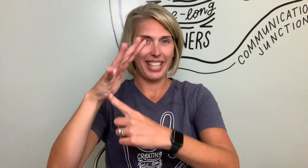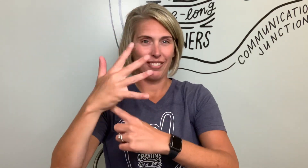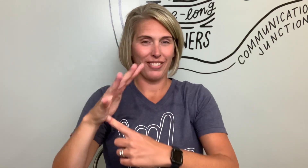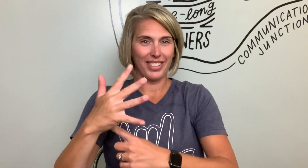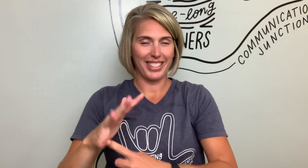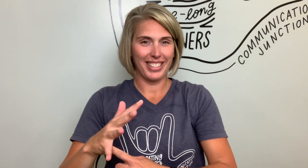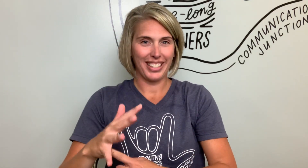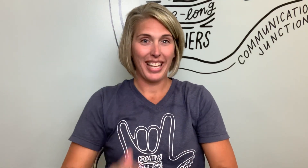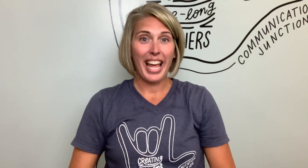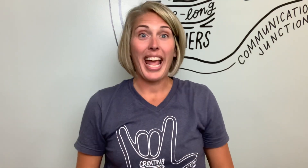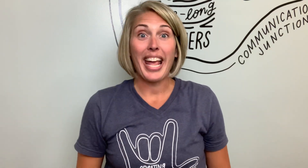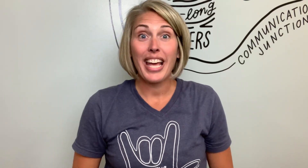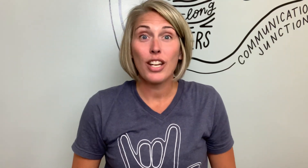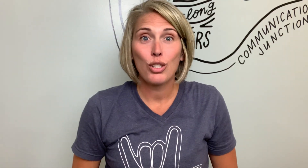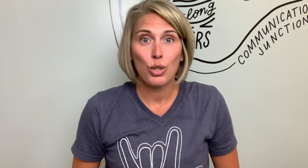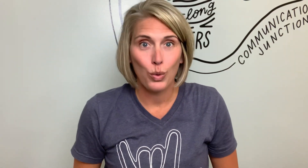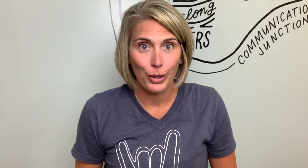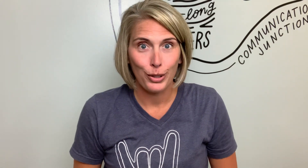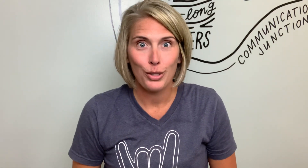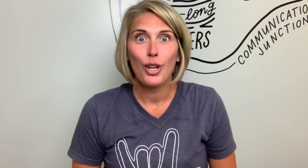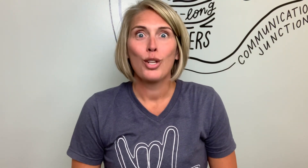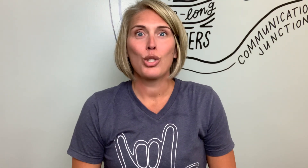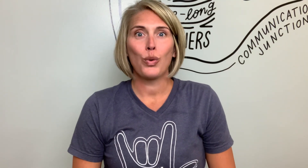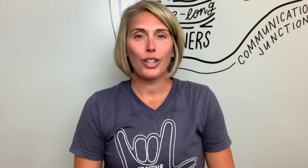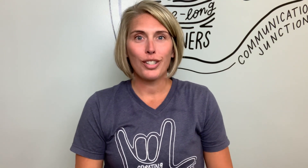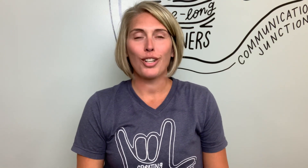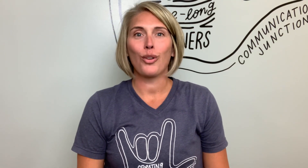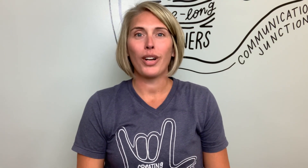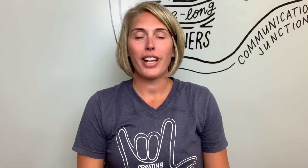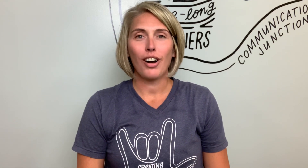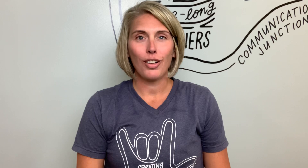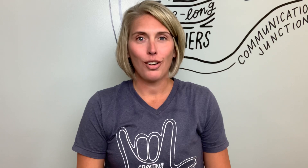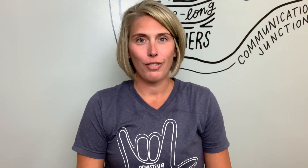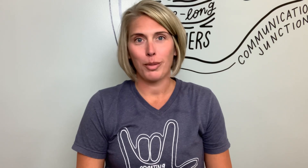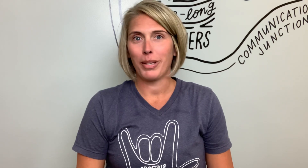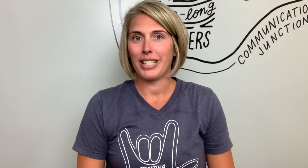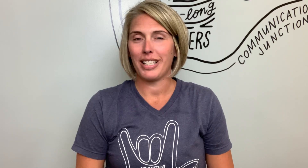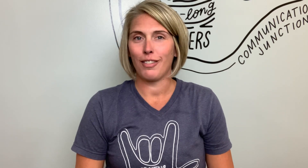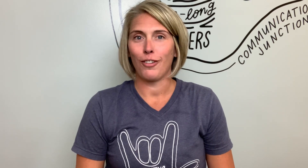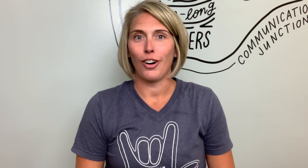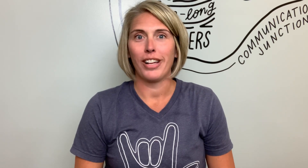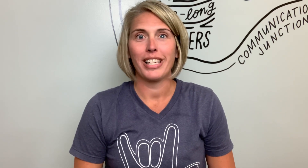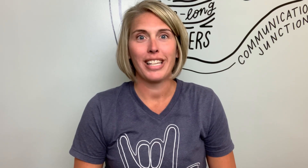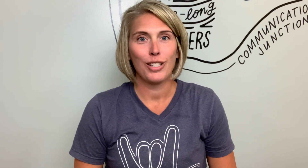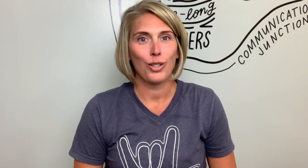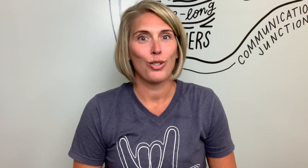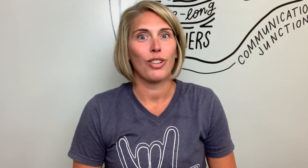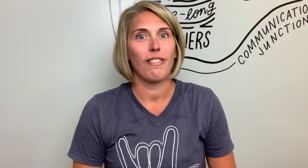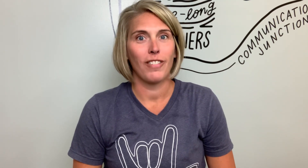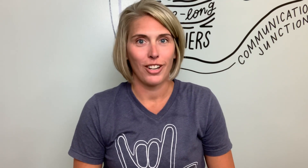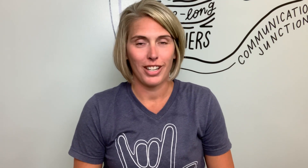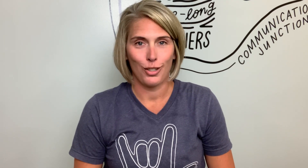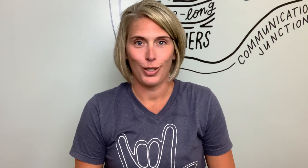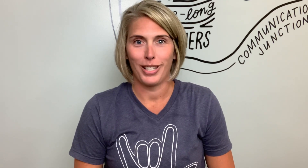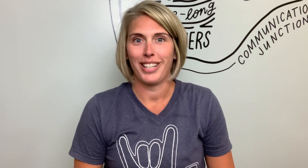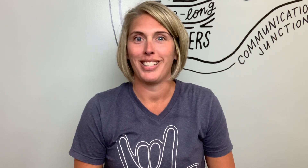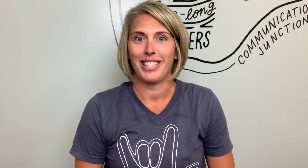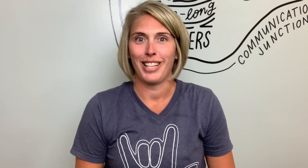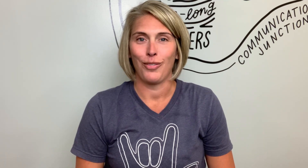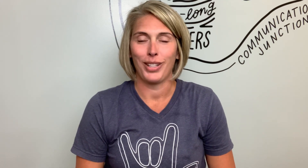Leaf. And squirrels. Squirrels are running all over the place in the fall and kids are usually very interested in seeing what